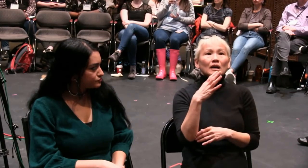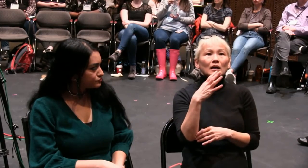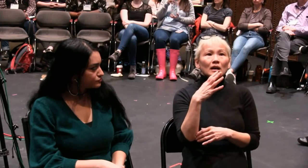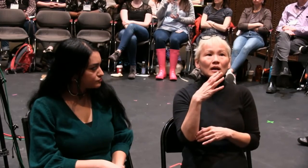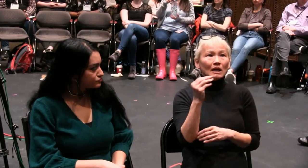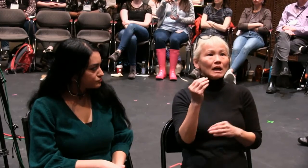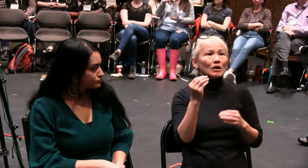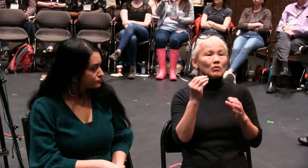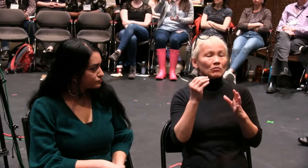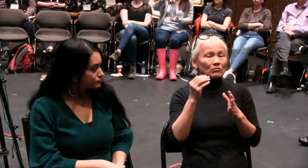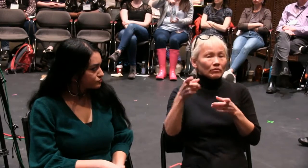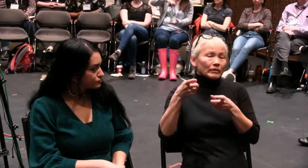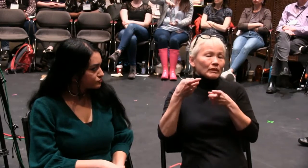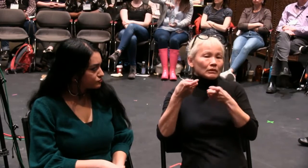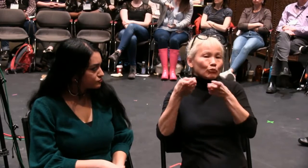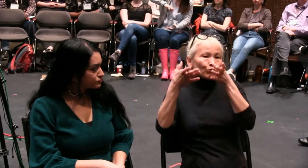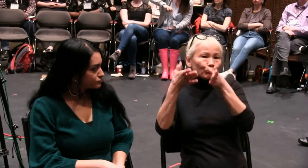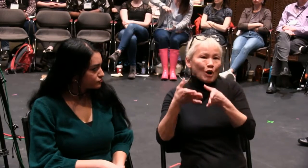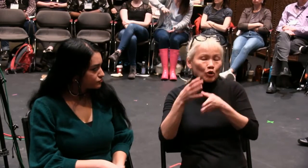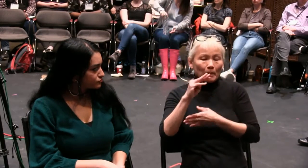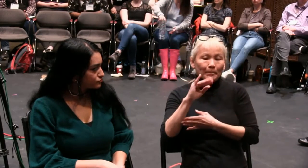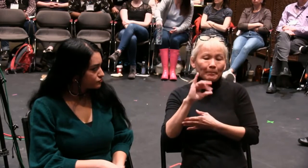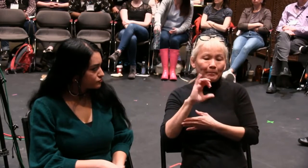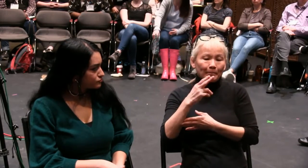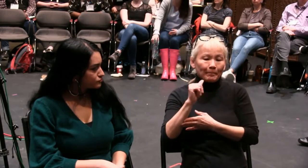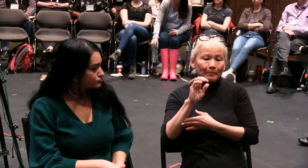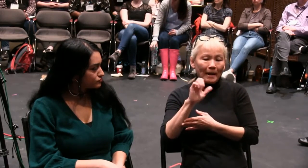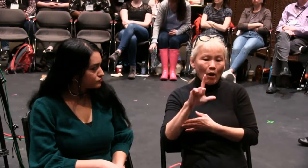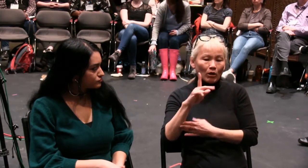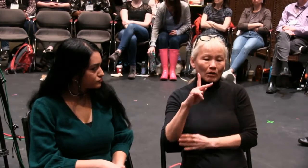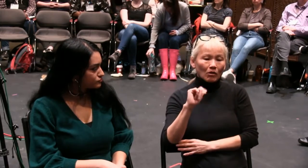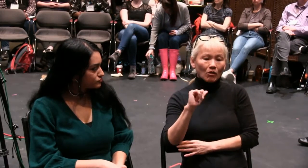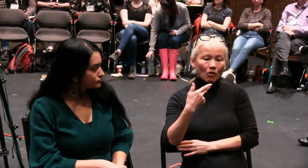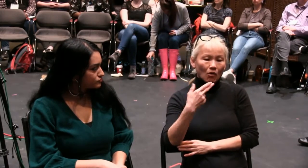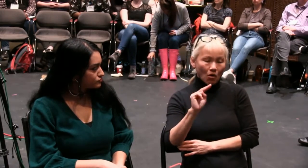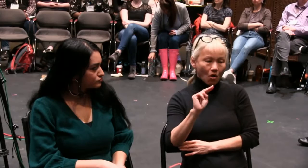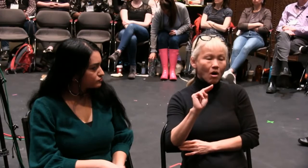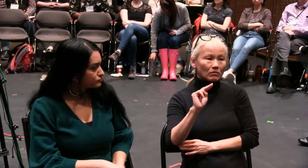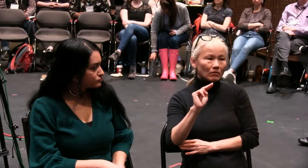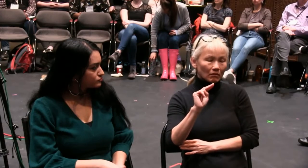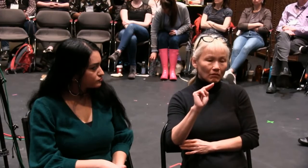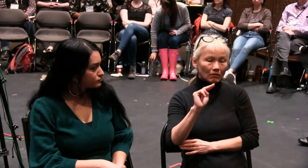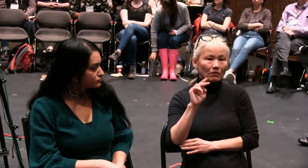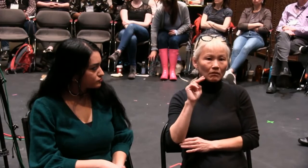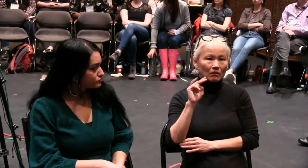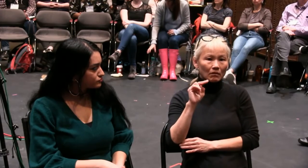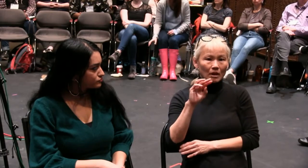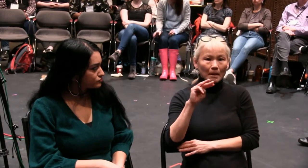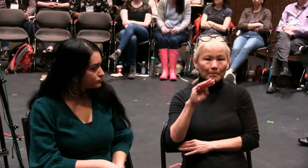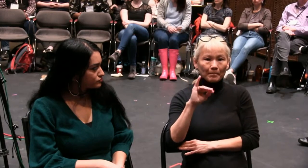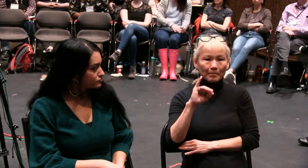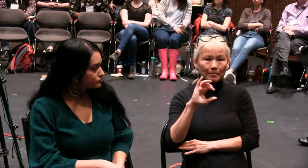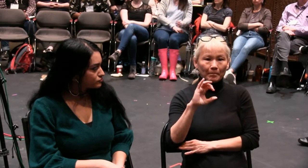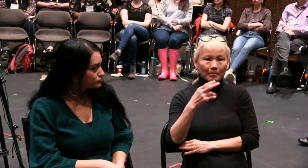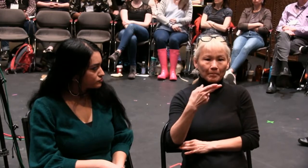pieces in which I performed. I was in a production of King Lear, Michael Kahn was the director.